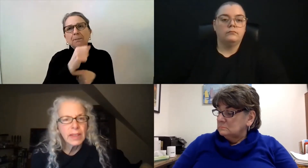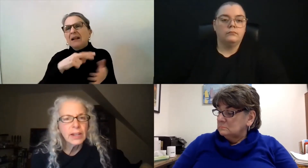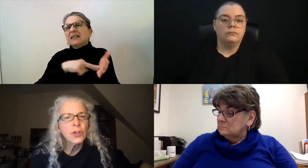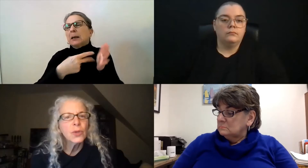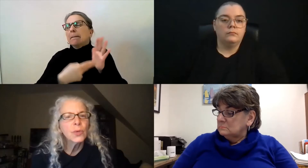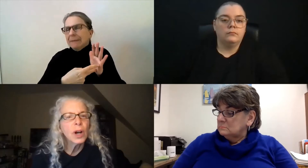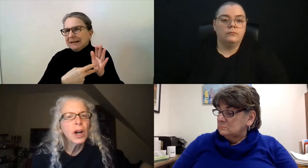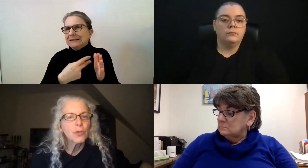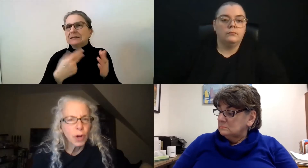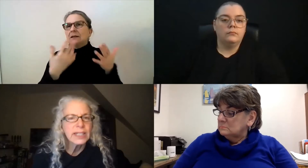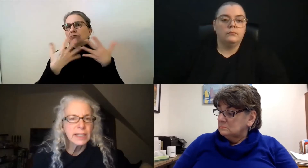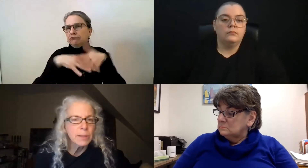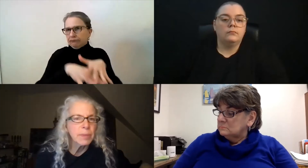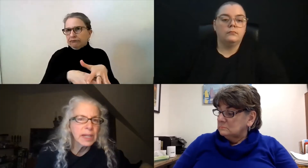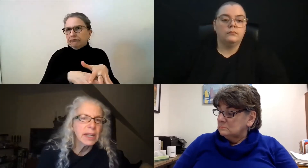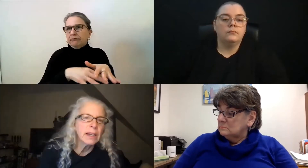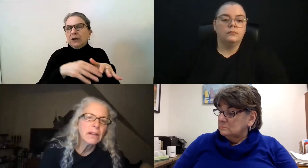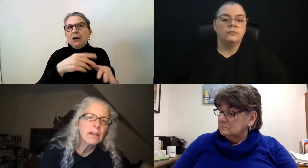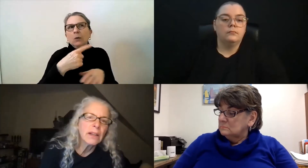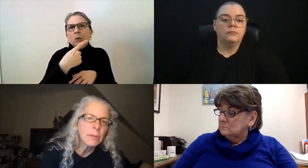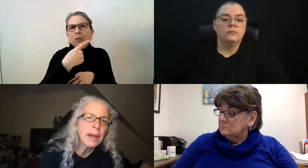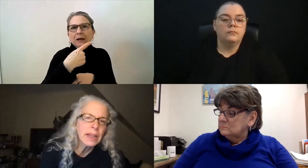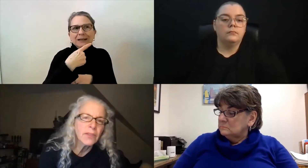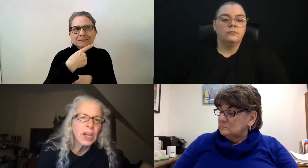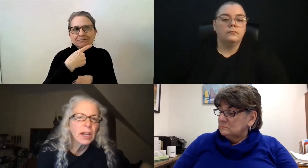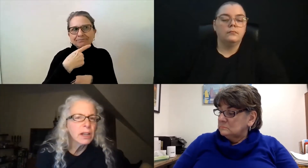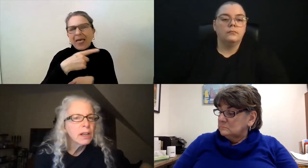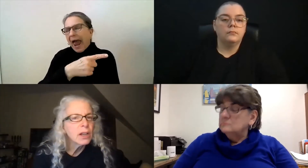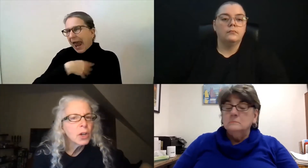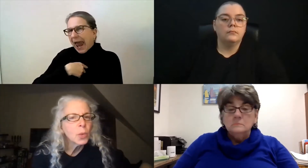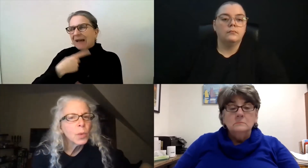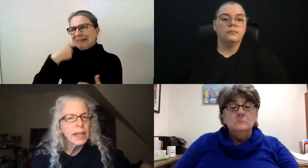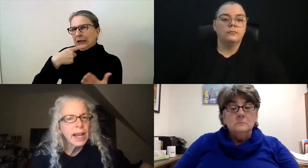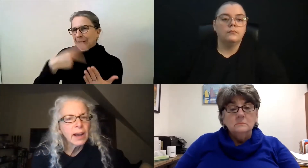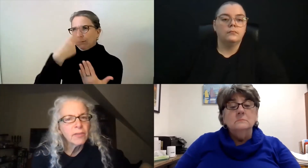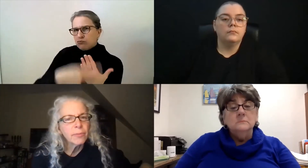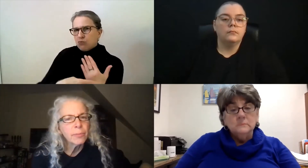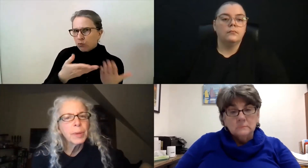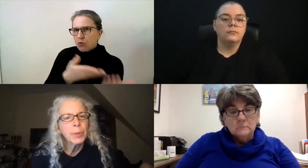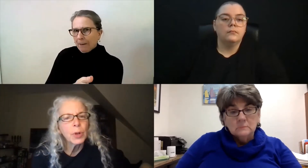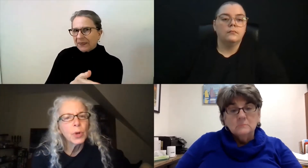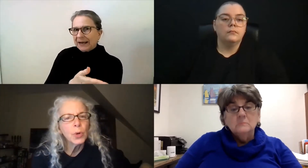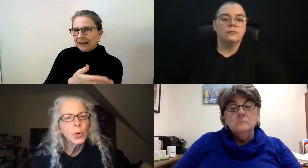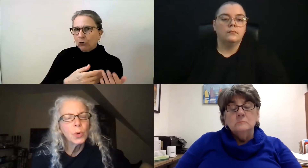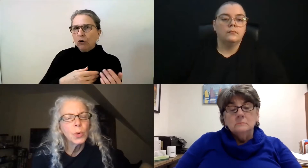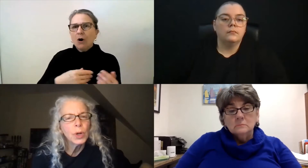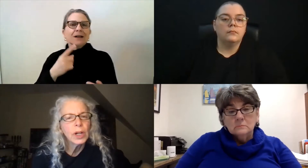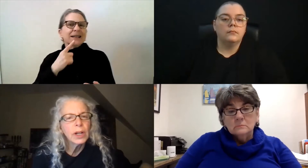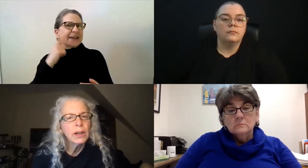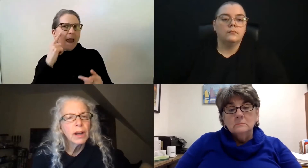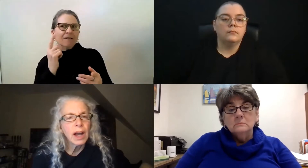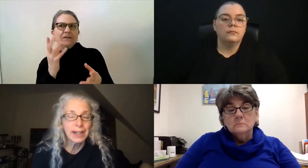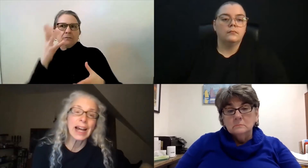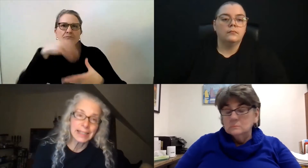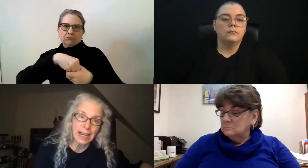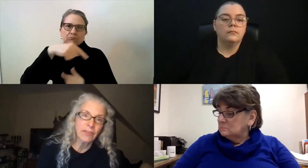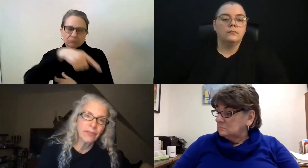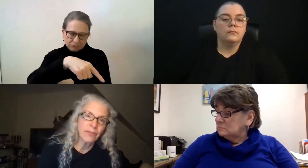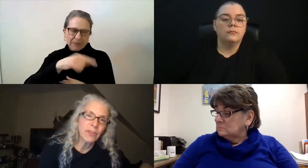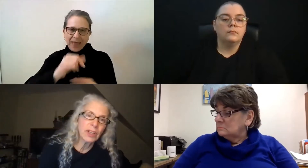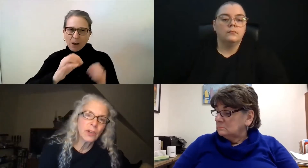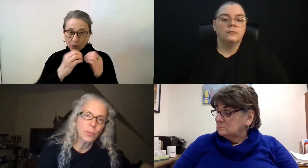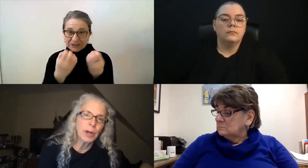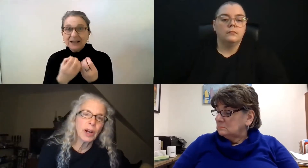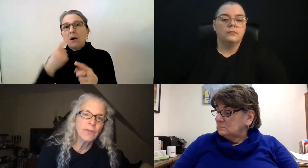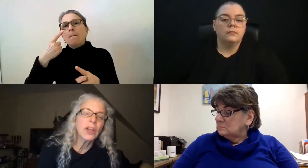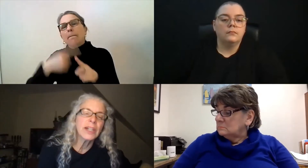They do a cross disability independent living where they have people who are not deaf,